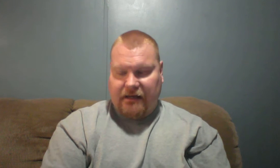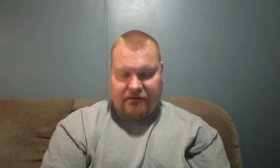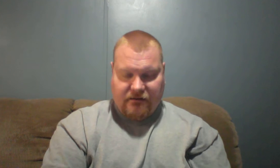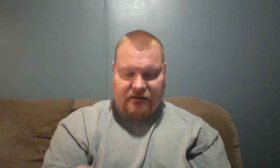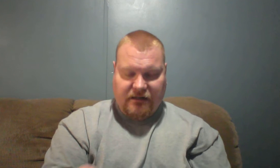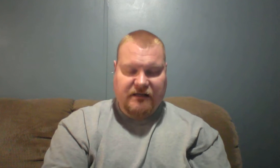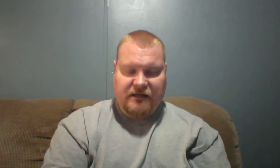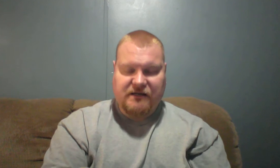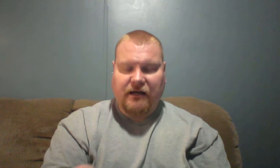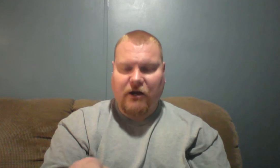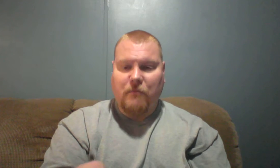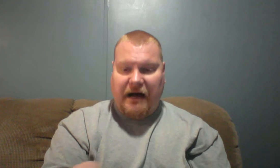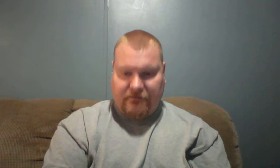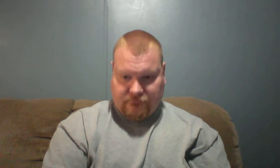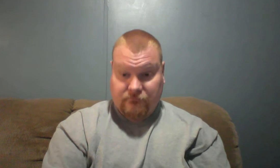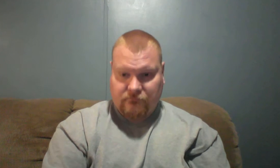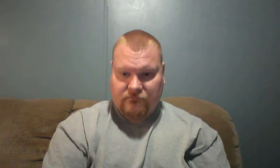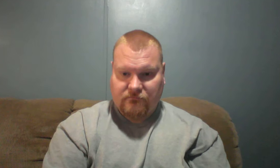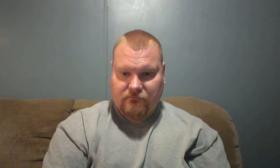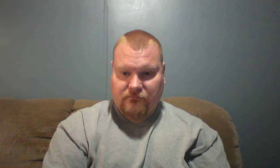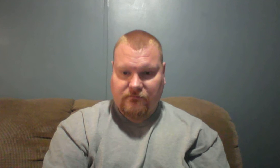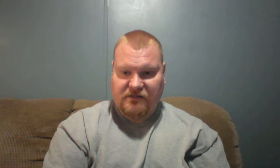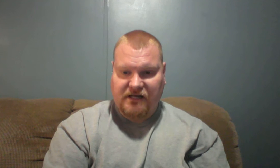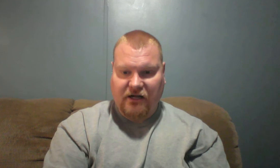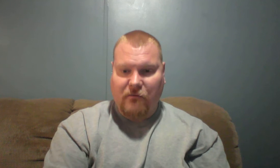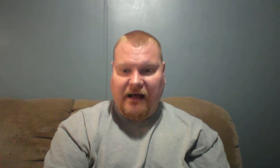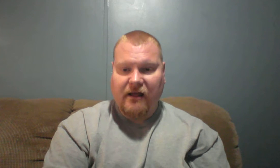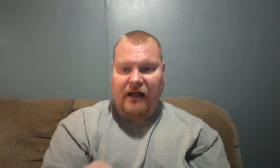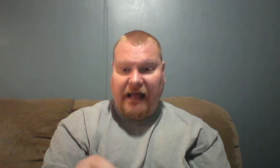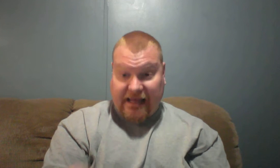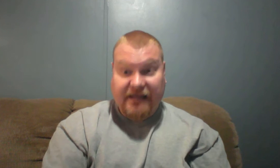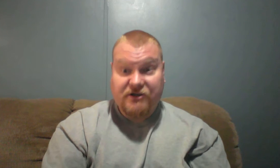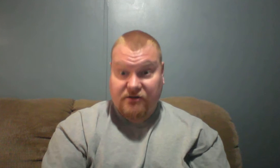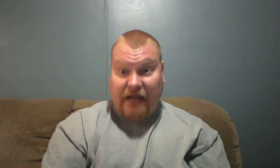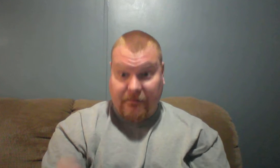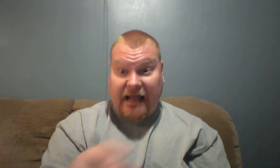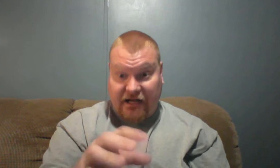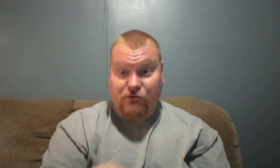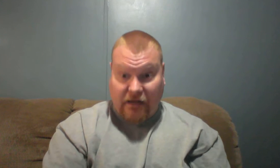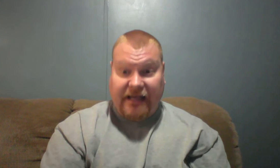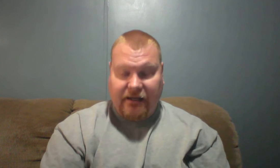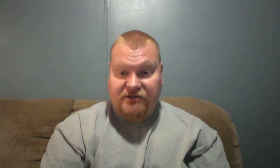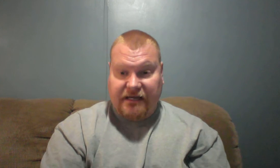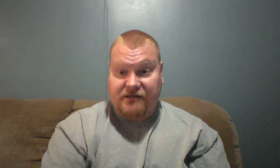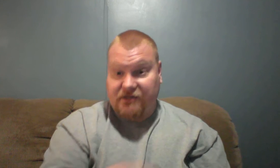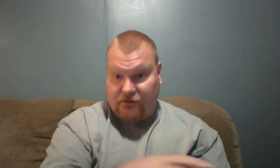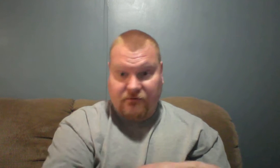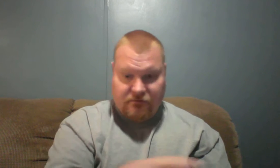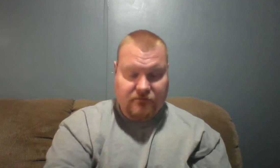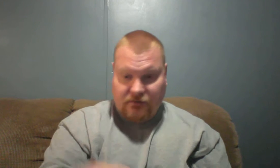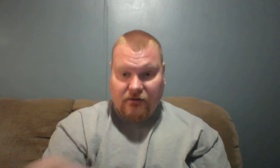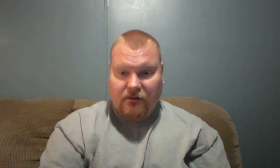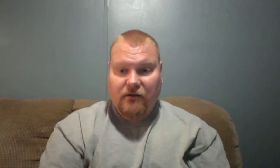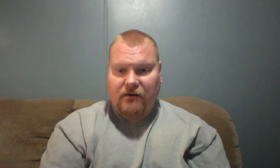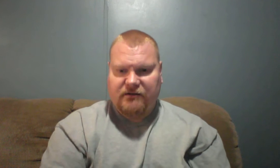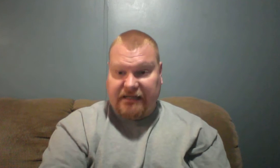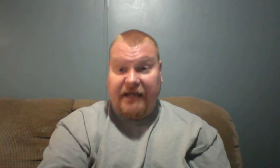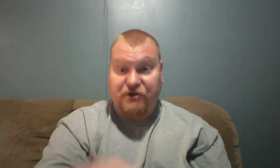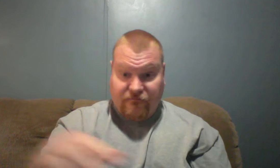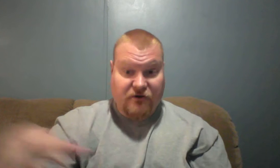let's not go by, let's not go by age. mean, actual age as, you know, teenager versus